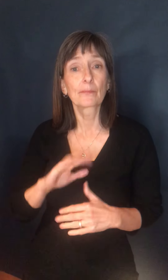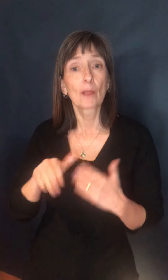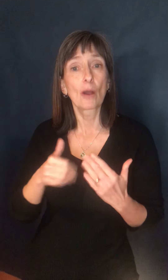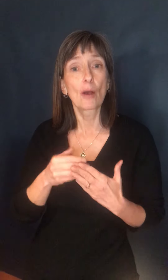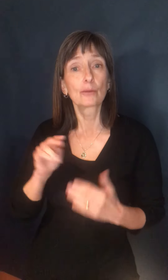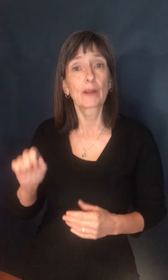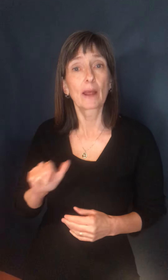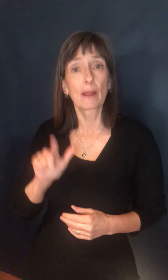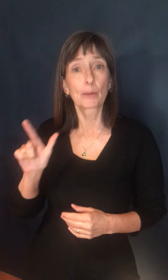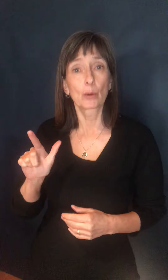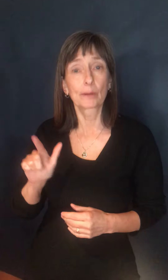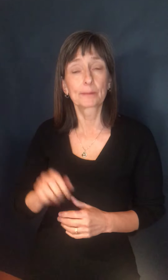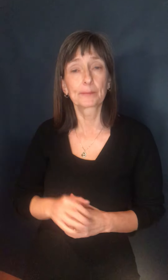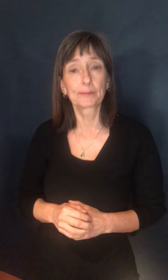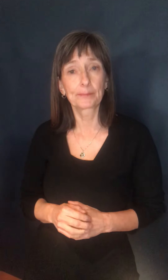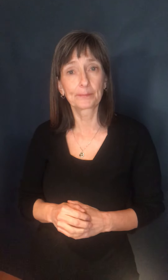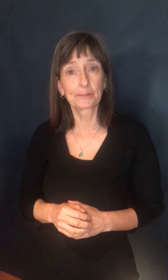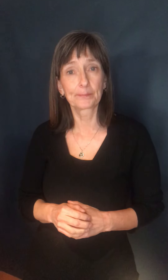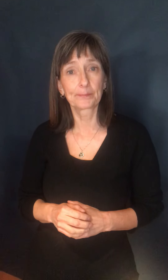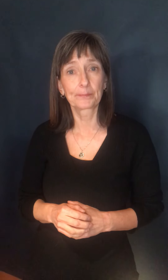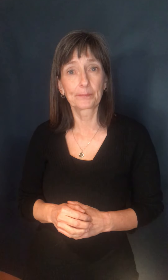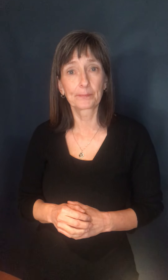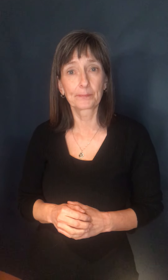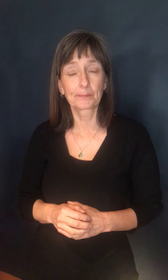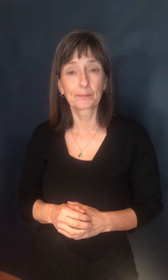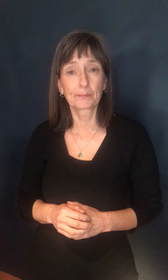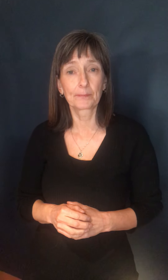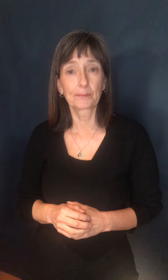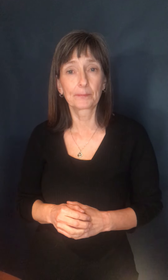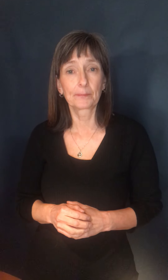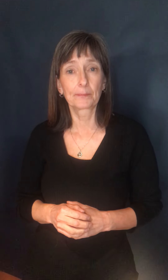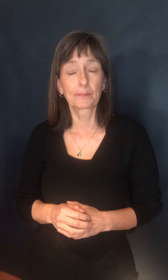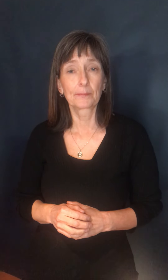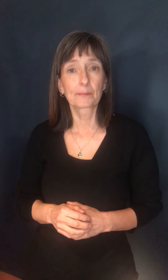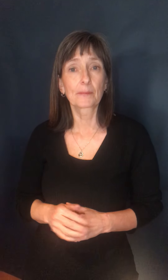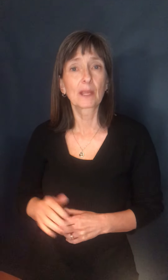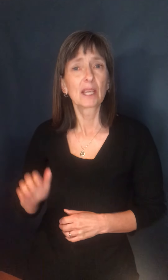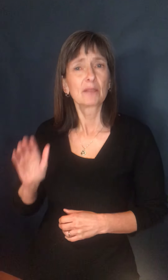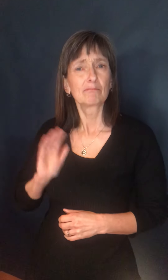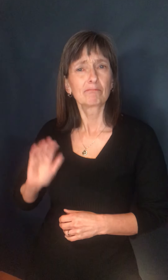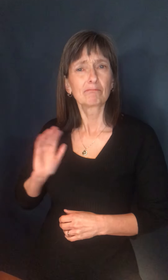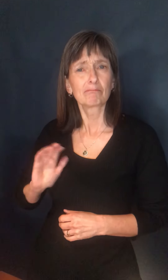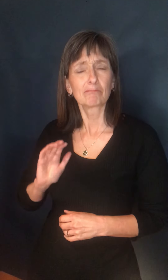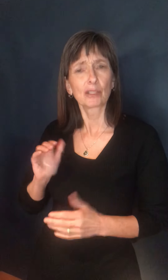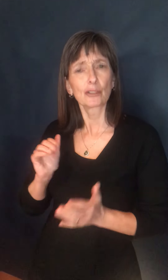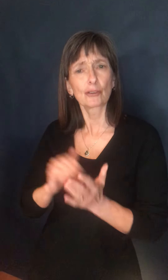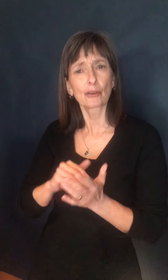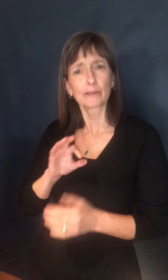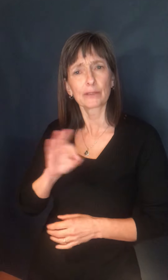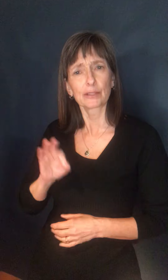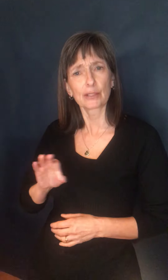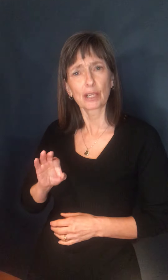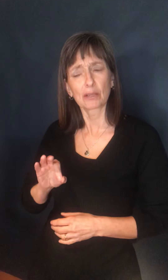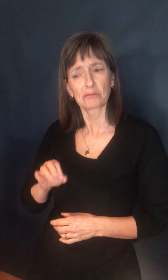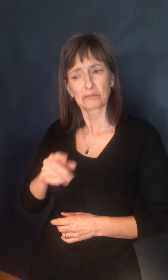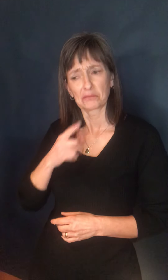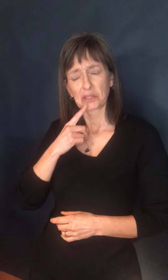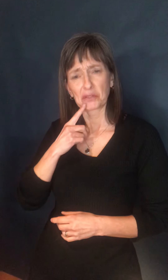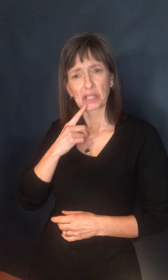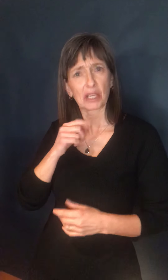am Labrador. Please go ahead. Thank you. Previously, Dr. Fitzgerald, you've said we wouldn't skip these alert levels, that we'd have to descend